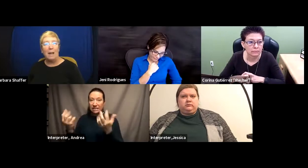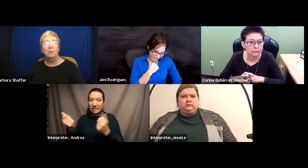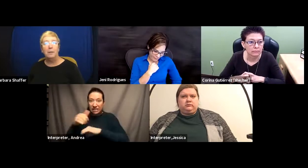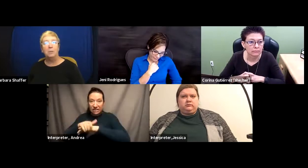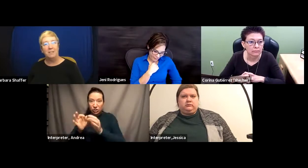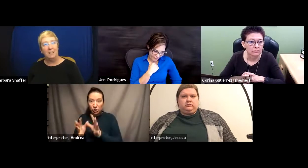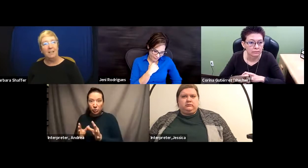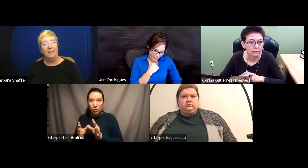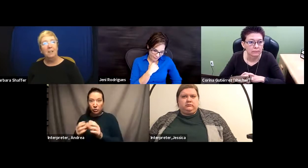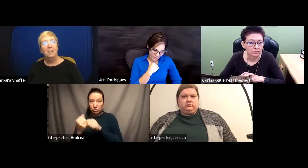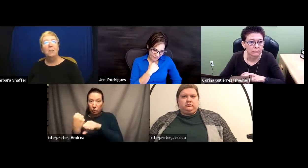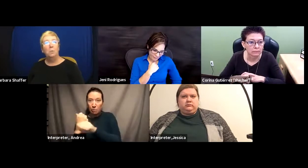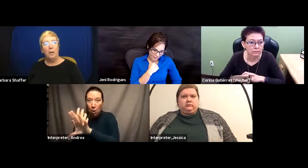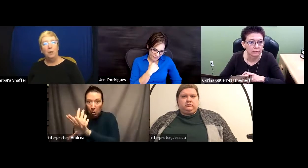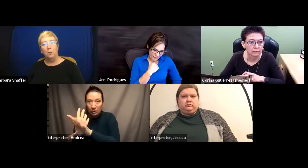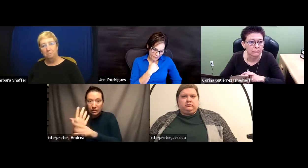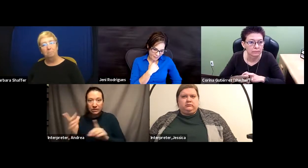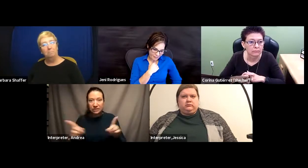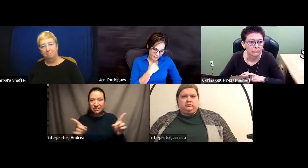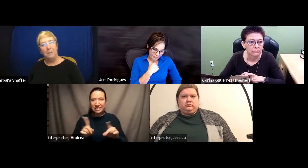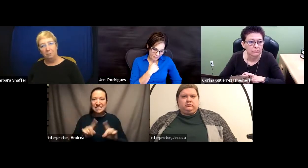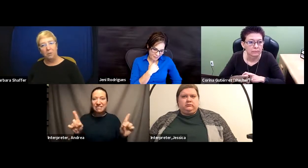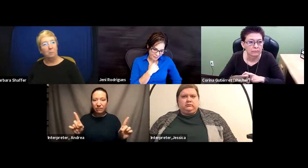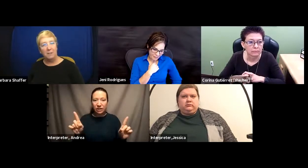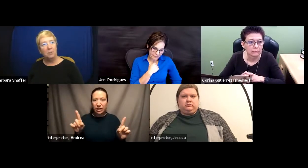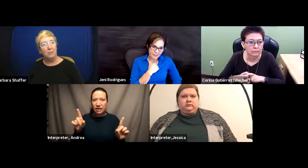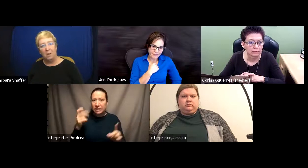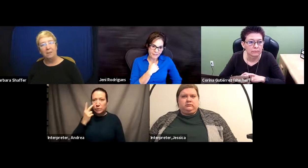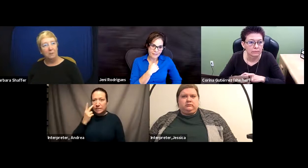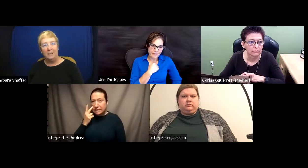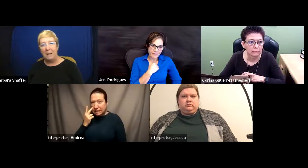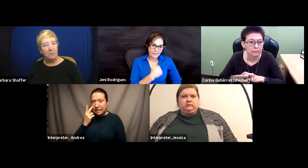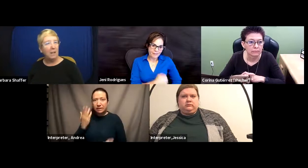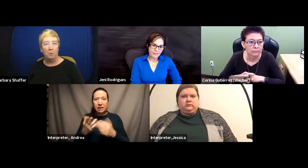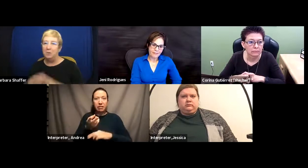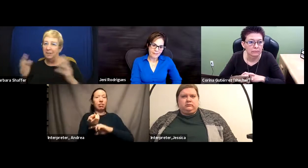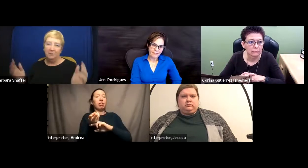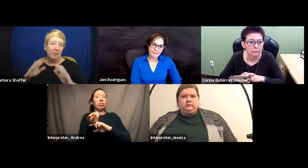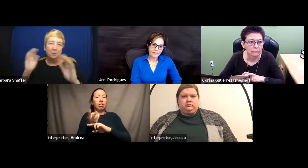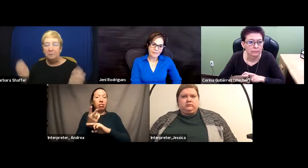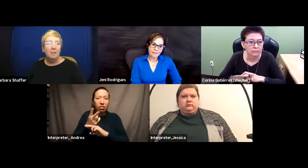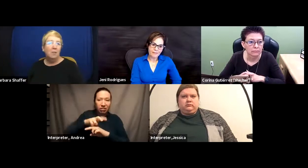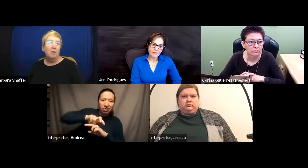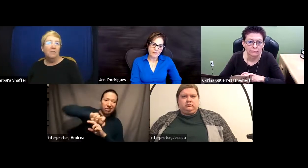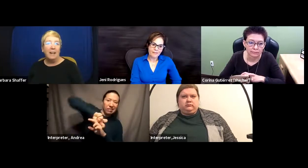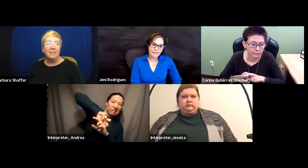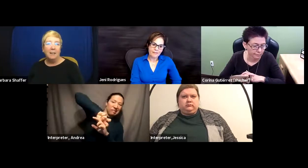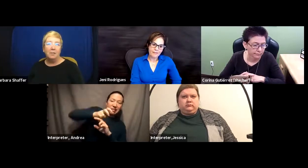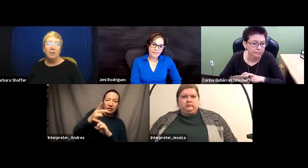have to be able to see when you're in certain positions on exam tables, and you know, all of that stuff. So